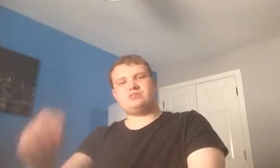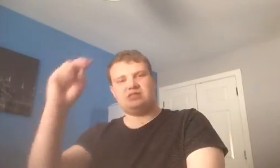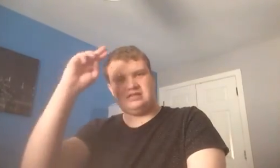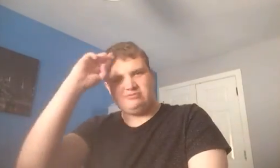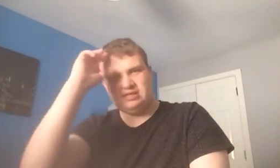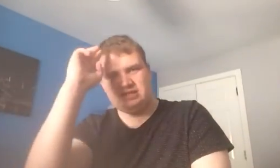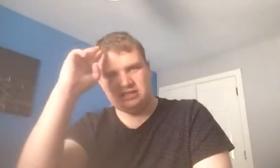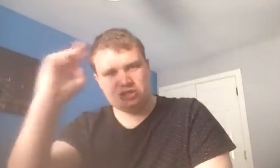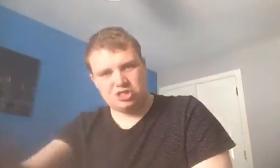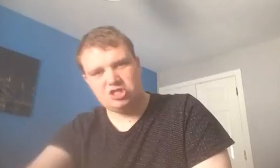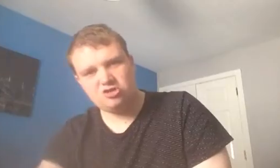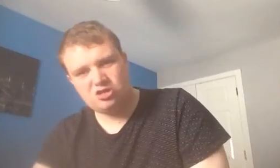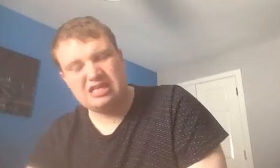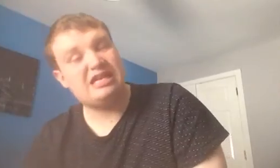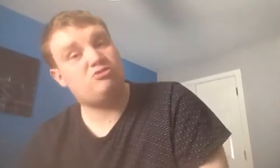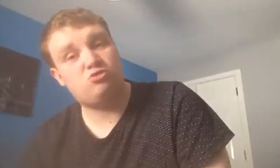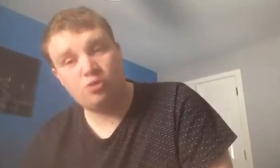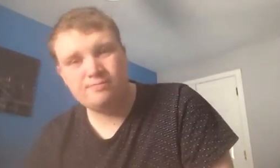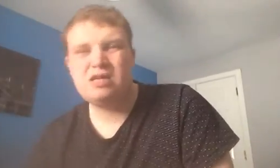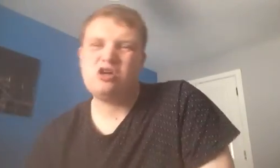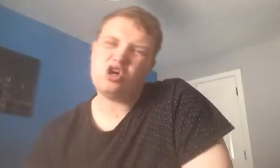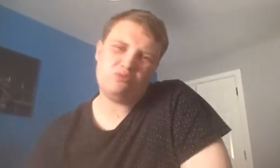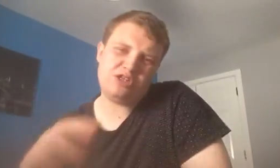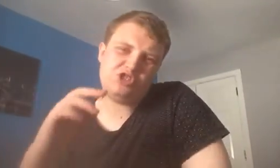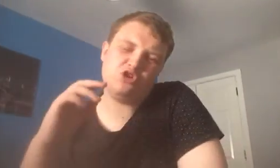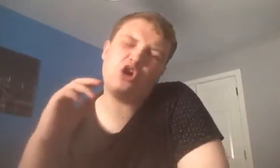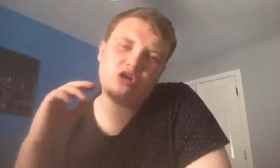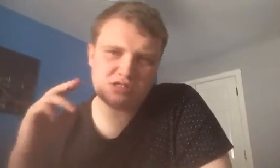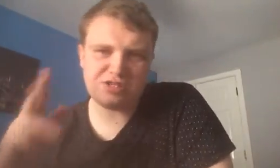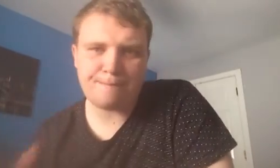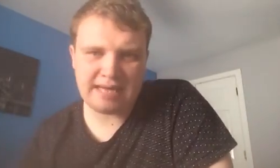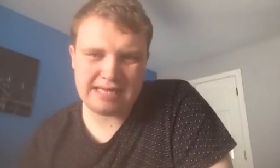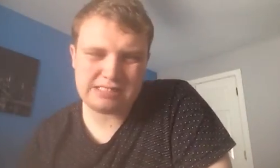And I would like to see you. And I hope. Wish you all the best.